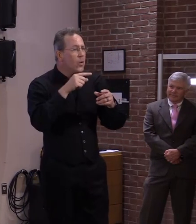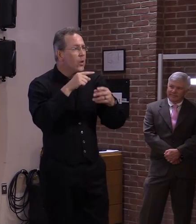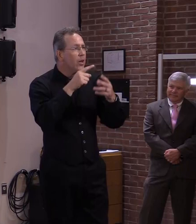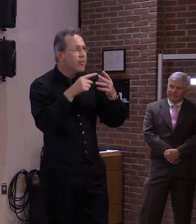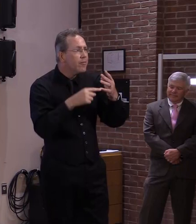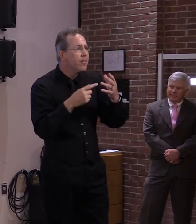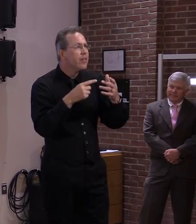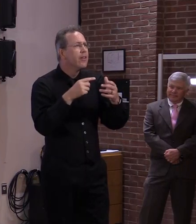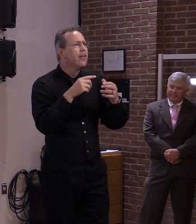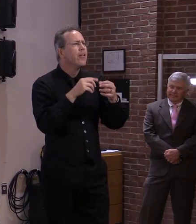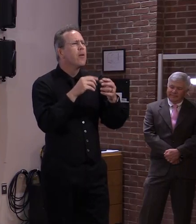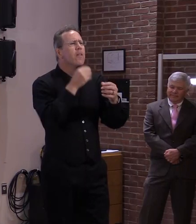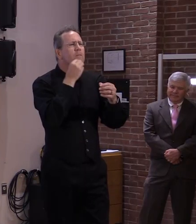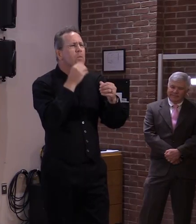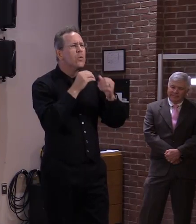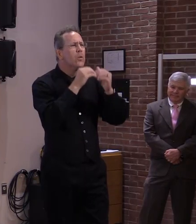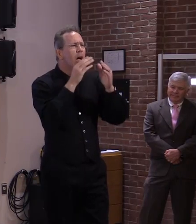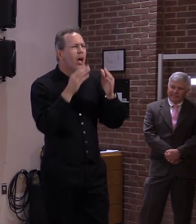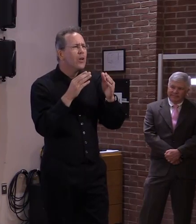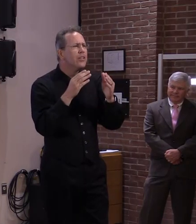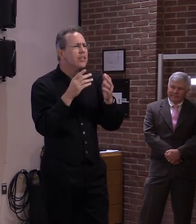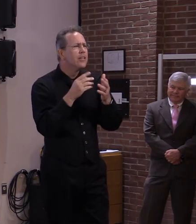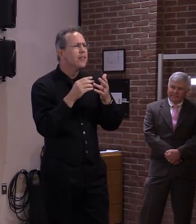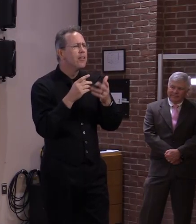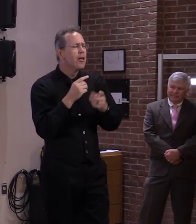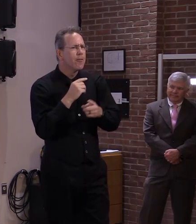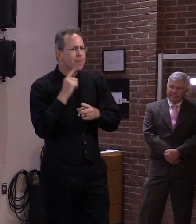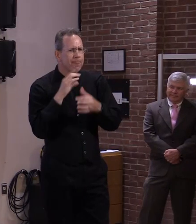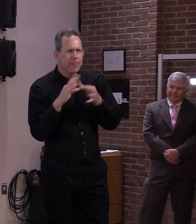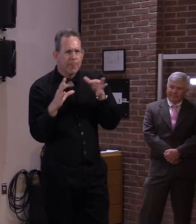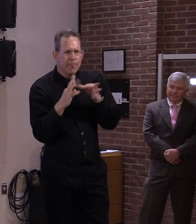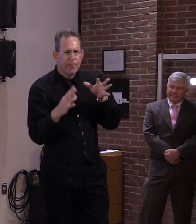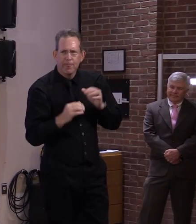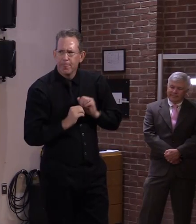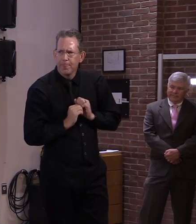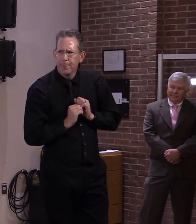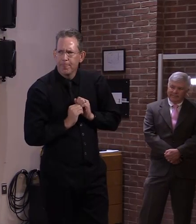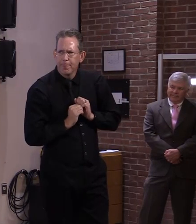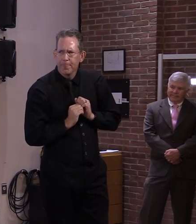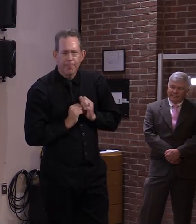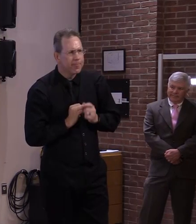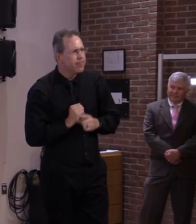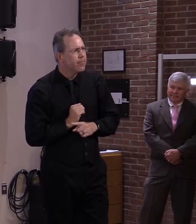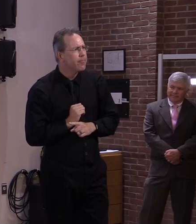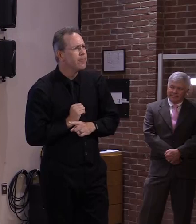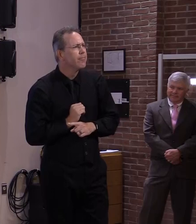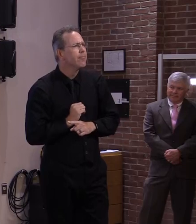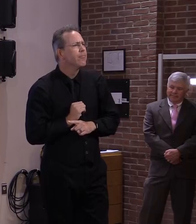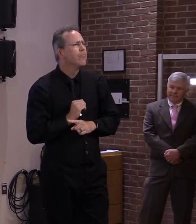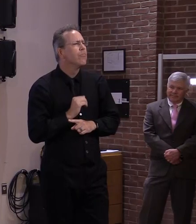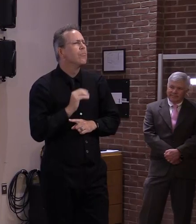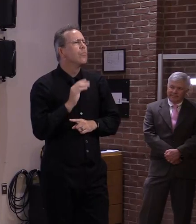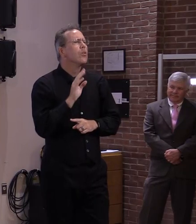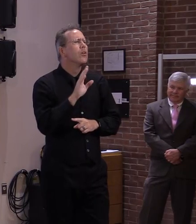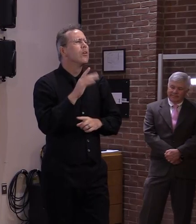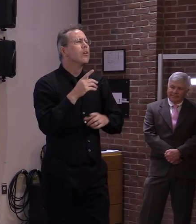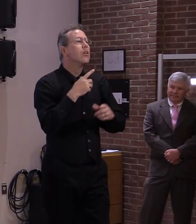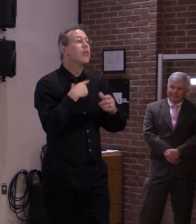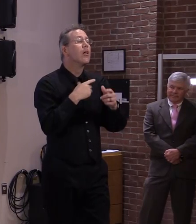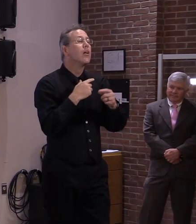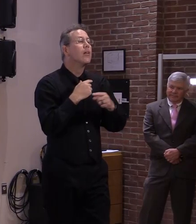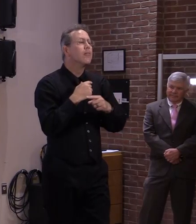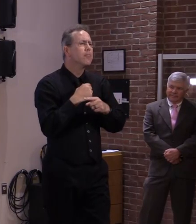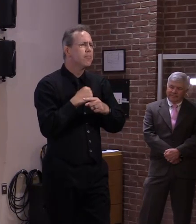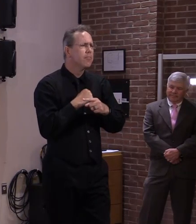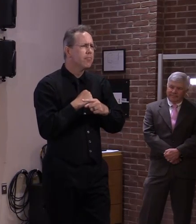i think i got part of that aaron um so the executive order will lapse tonight the the